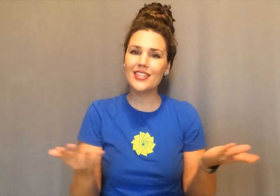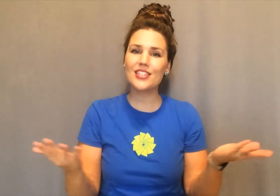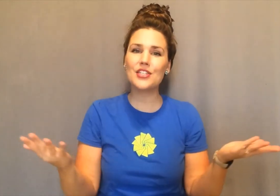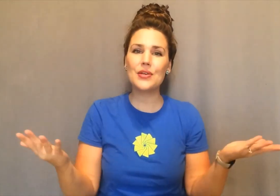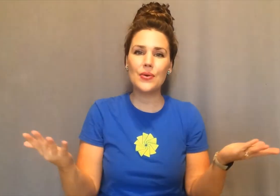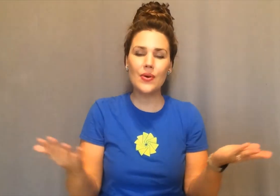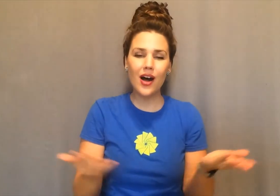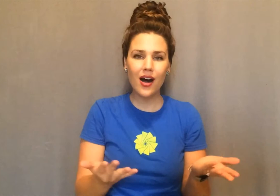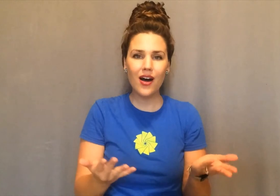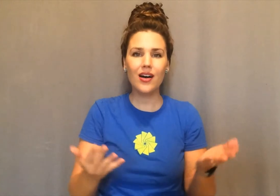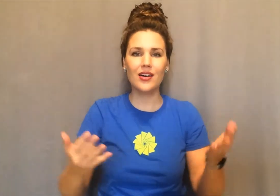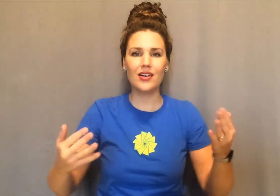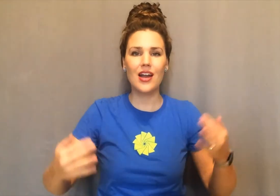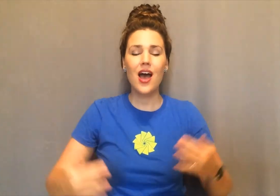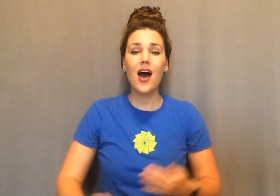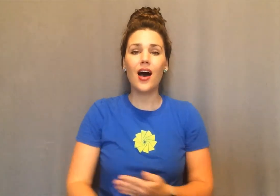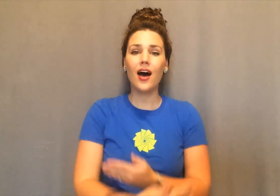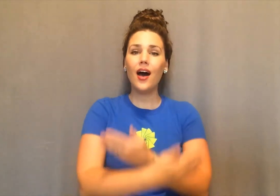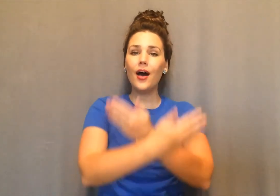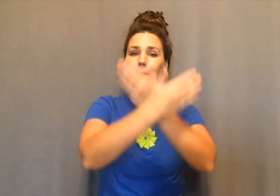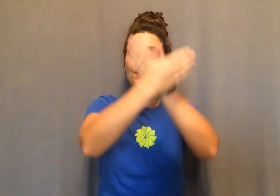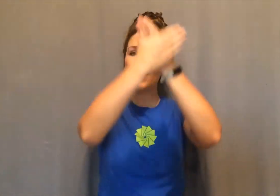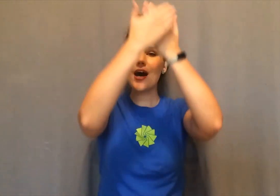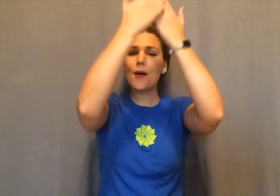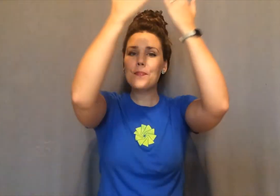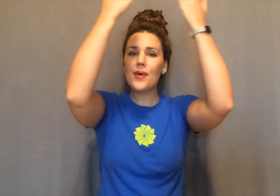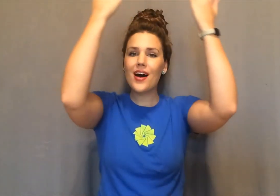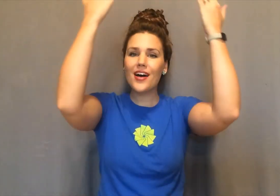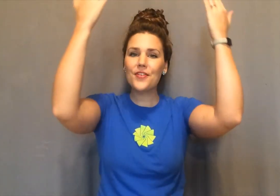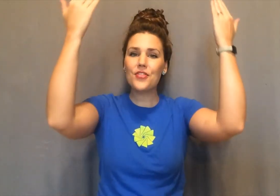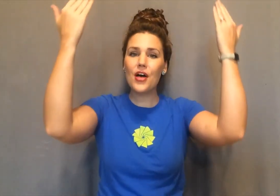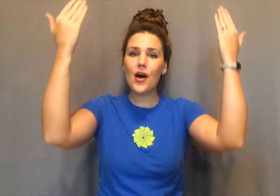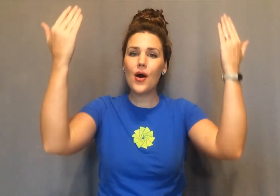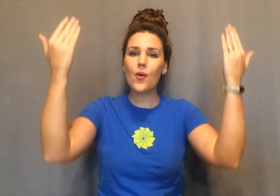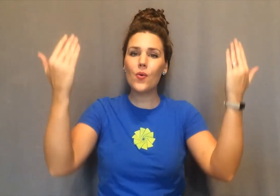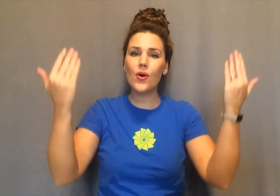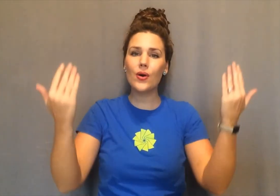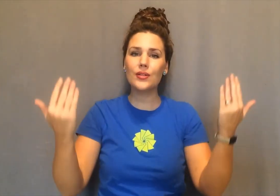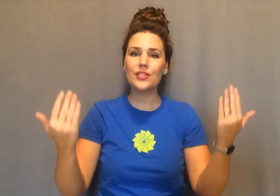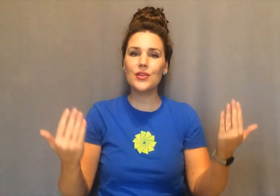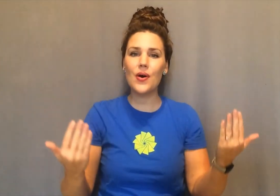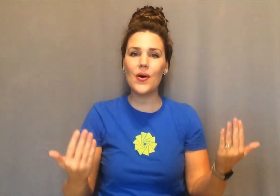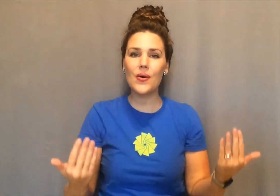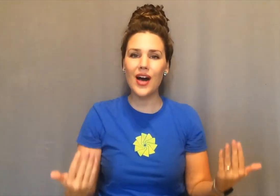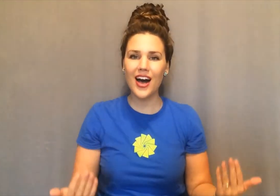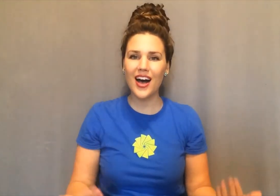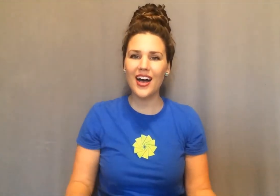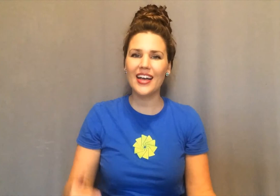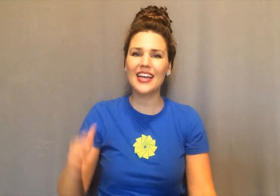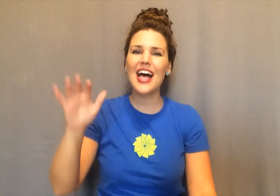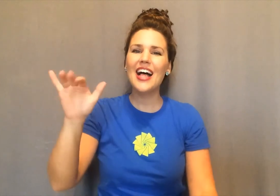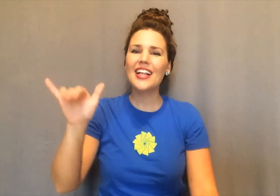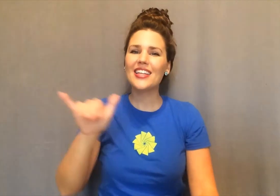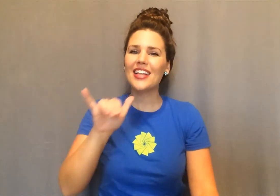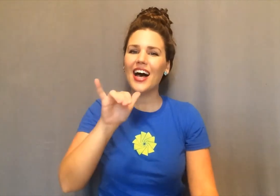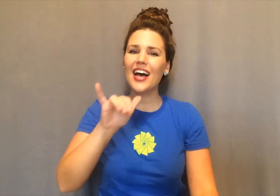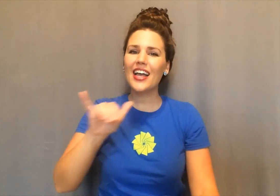you are. Up above the world so high. Like